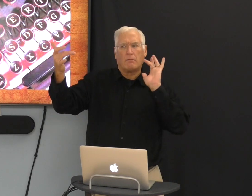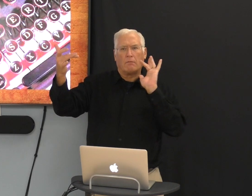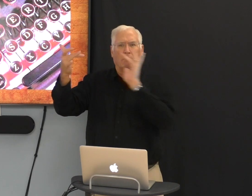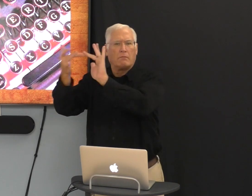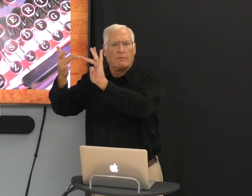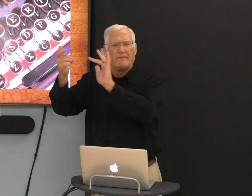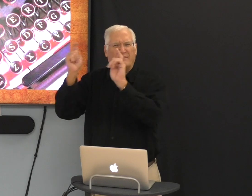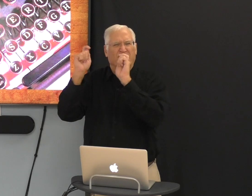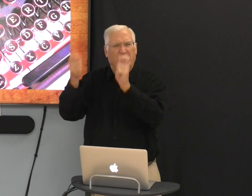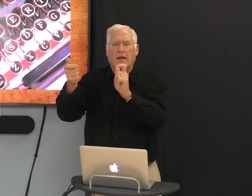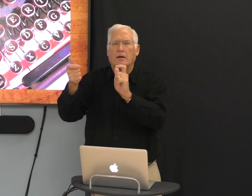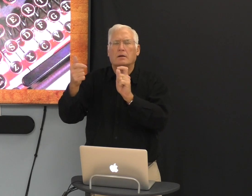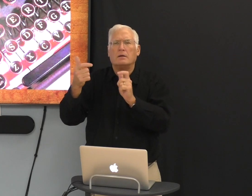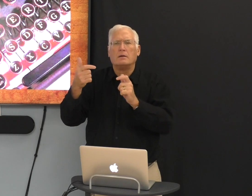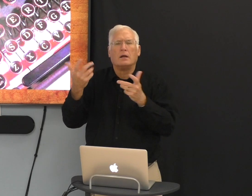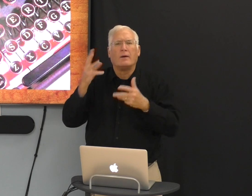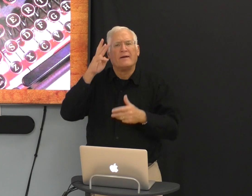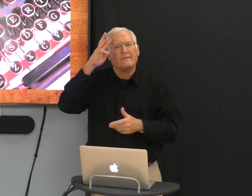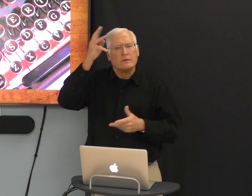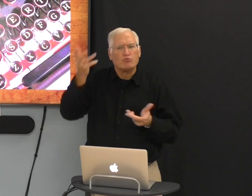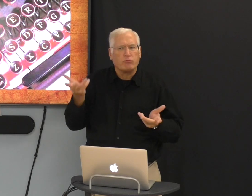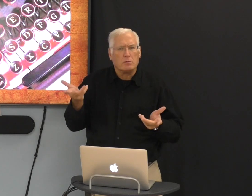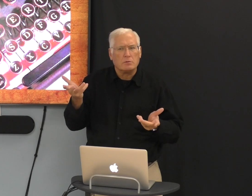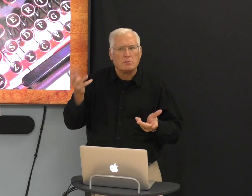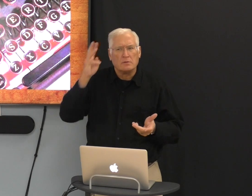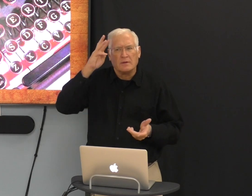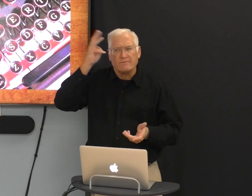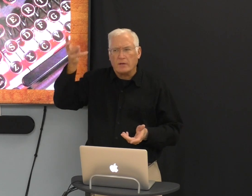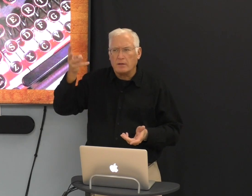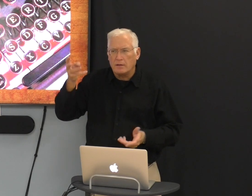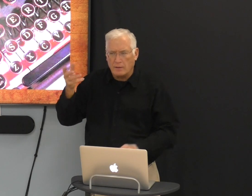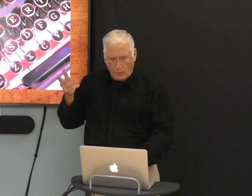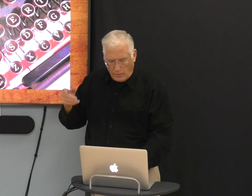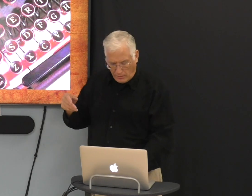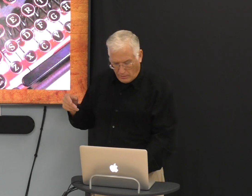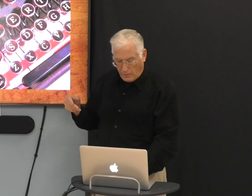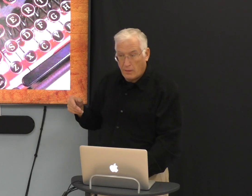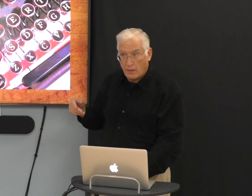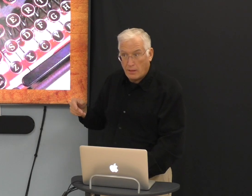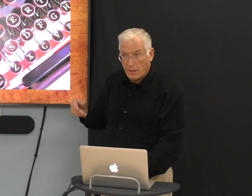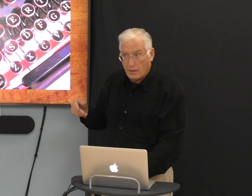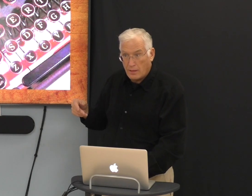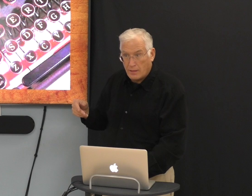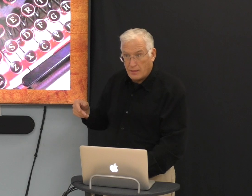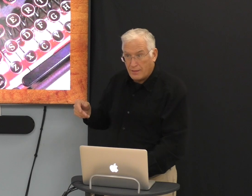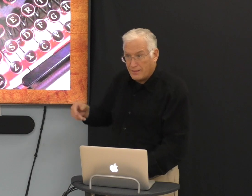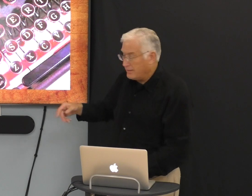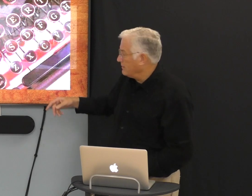You know, to make, what was the next invention that helped people get connected?